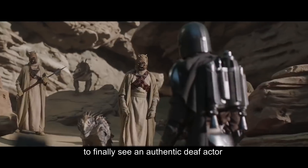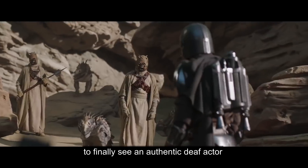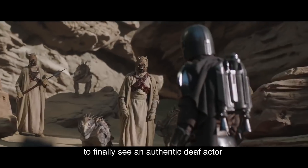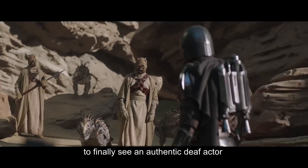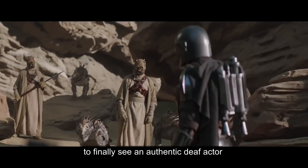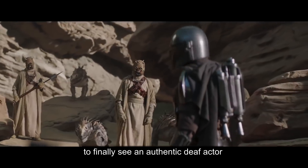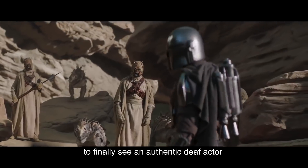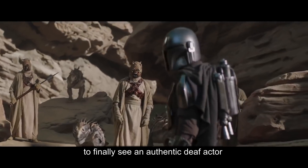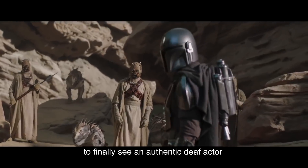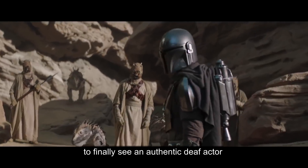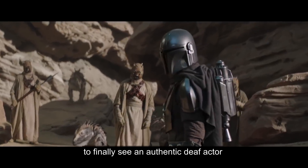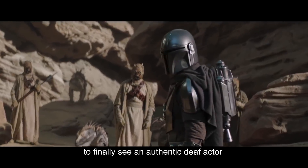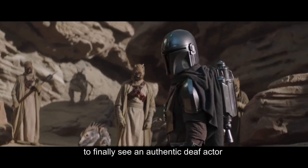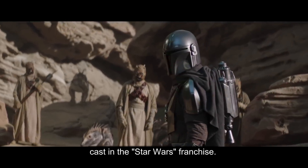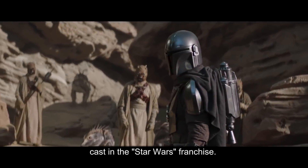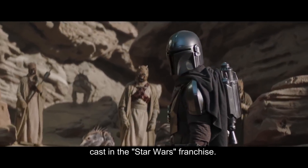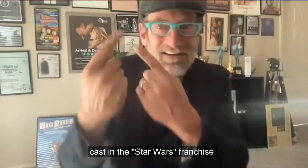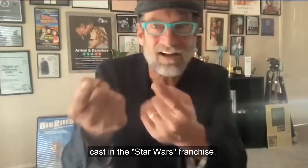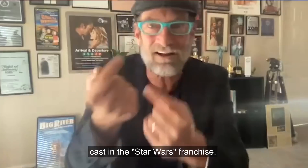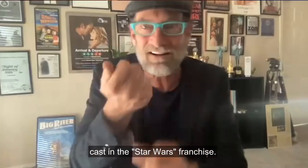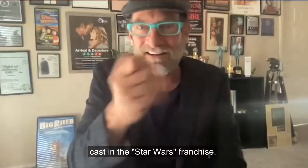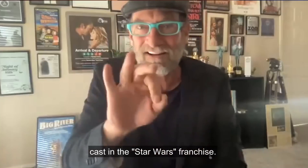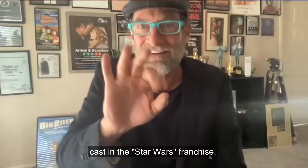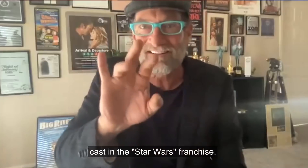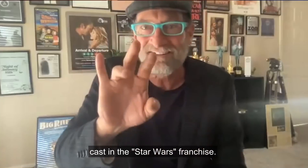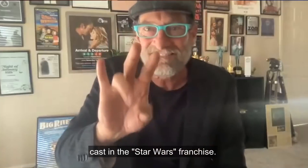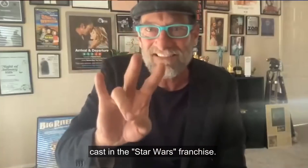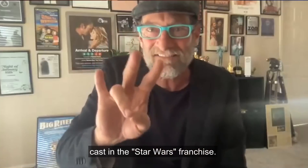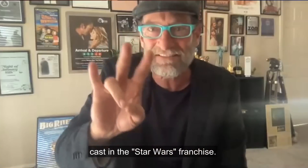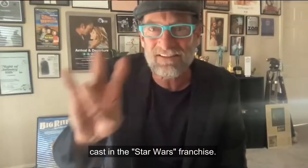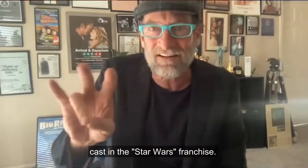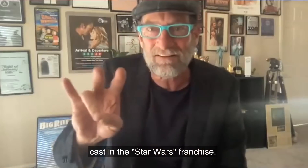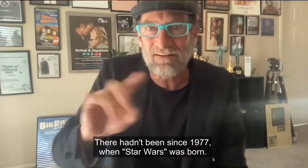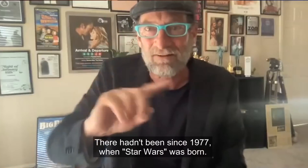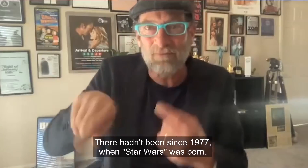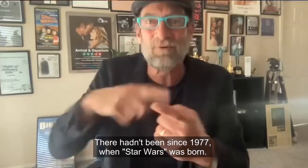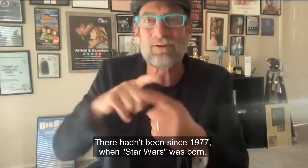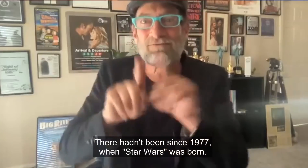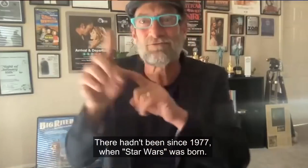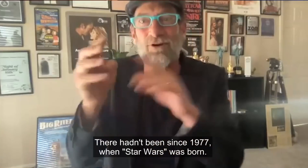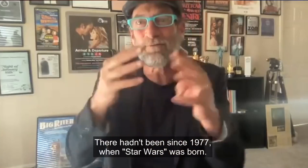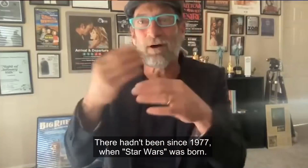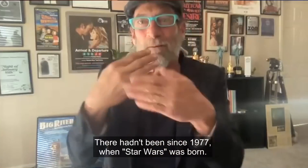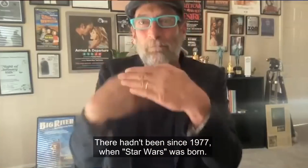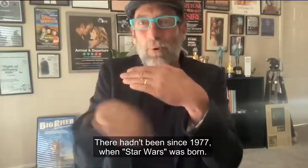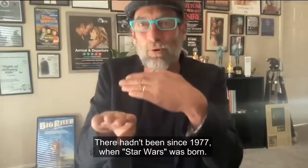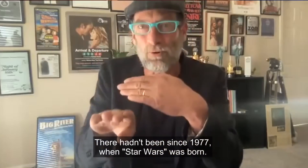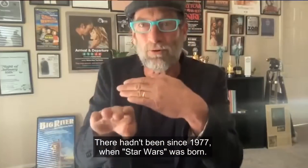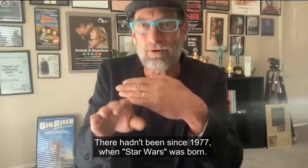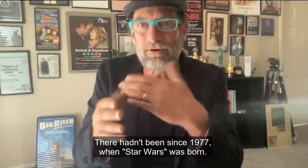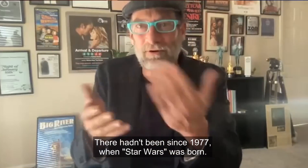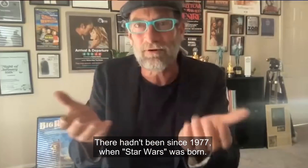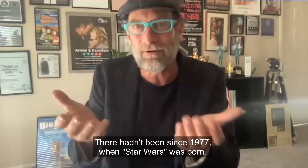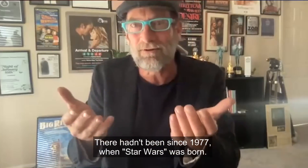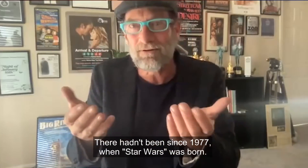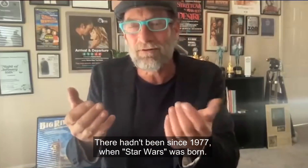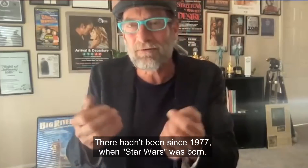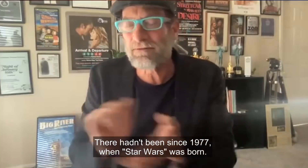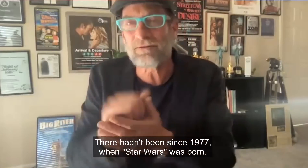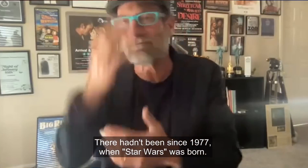authentic deaf actor cast in the Star Wars franchise. There hadn't been since 1977 when Star Wars was born.